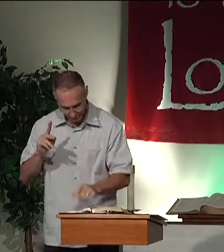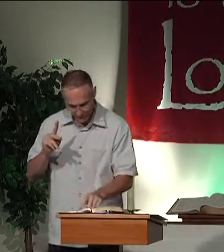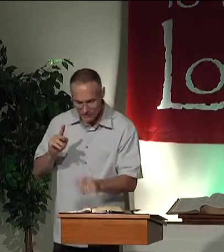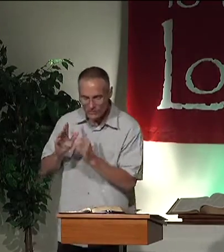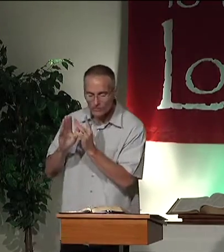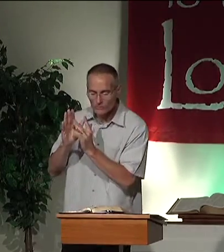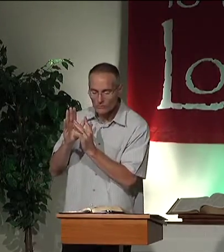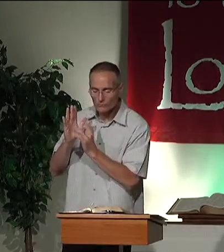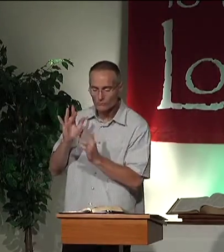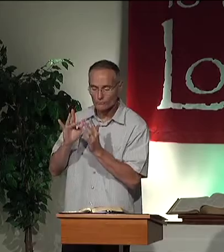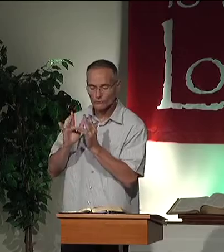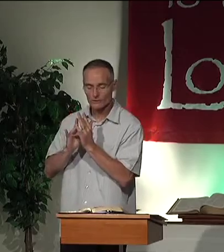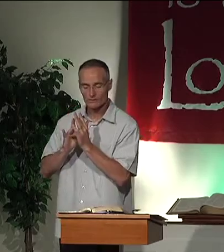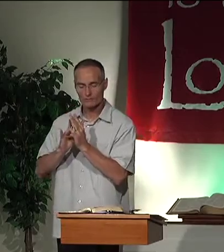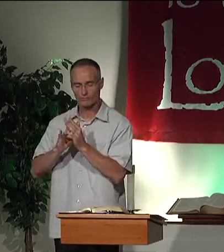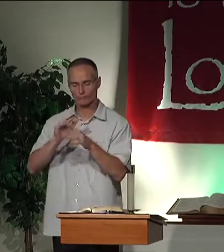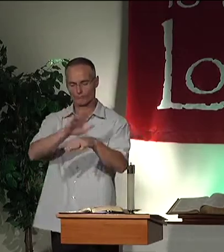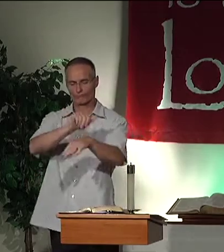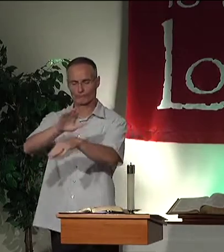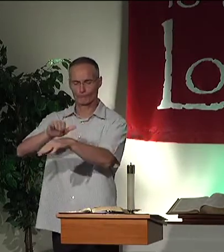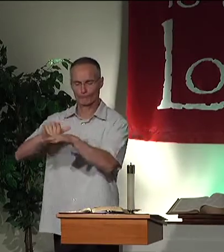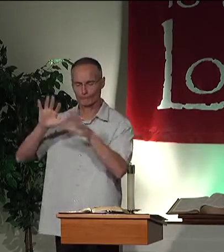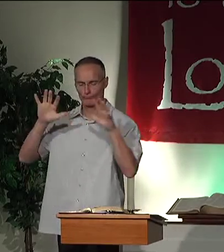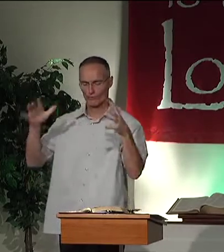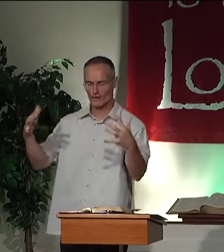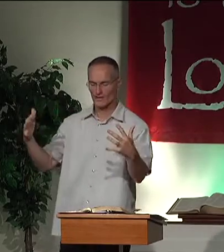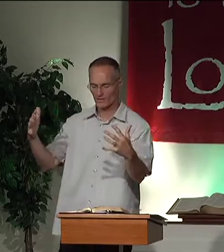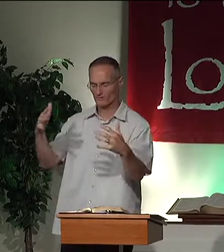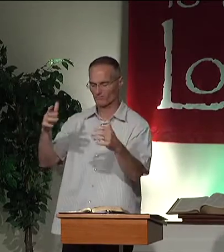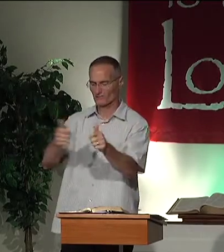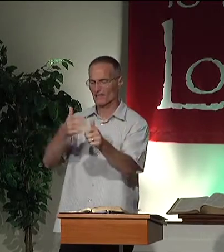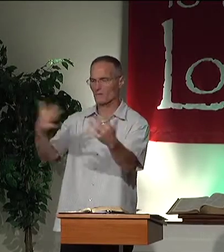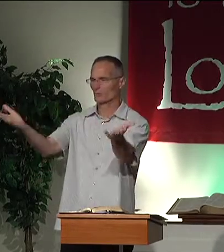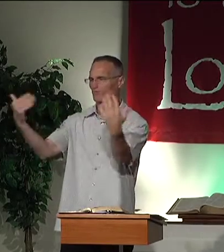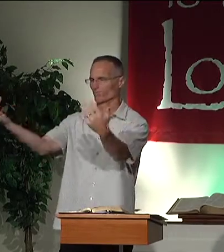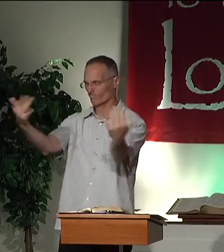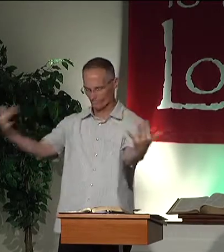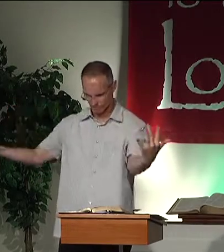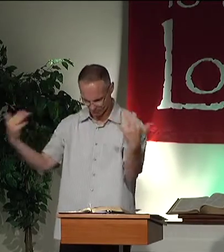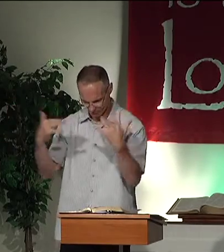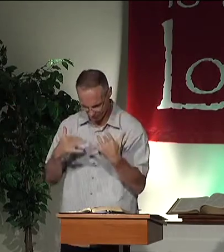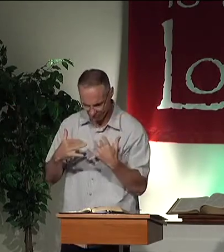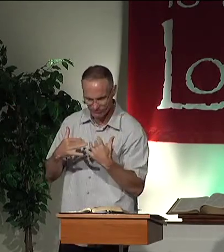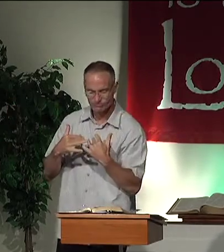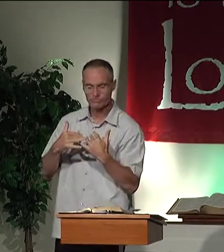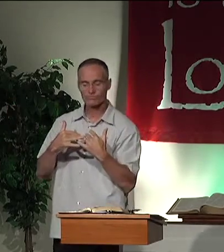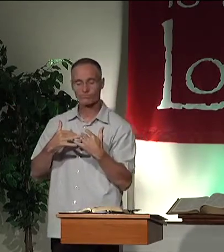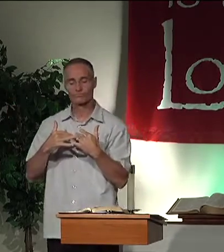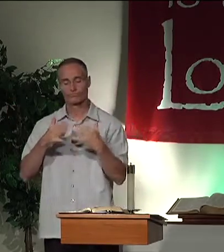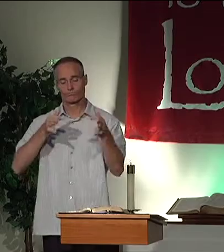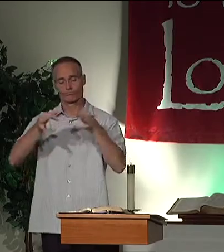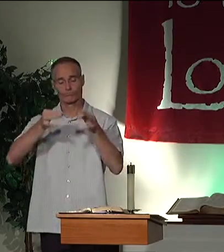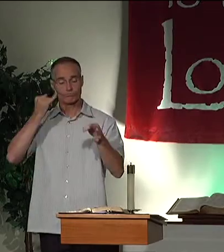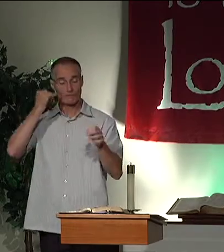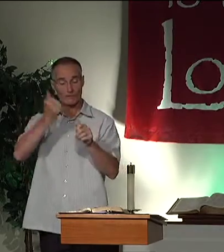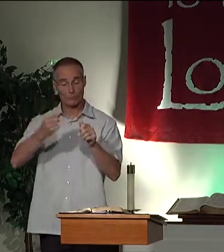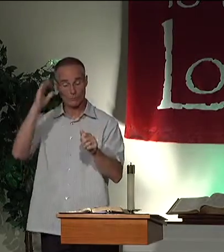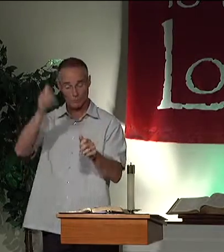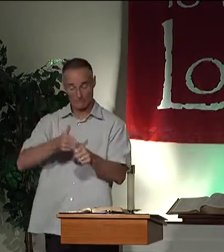We'll go ahead and read this and then pray. Jesus called the crowd to him along with his disciples and